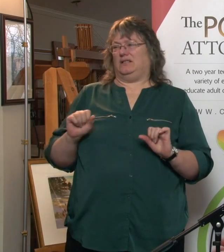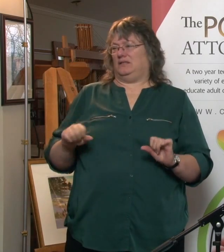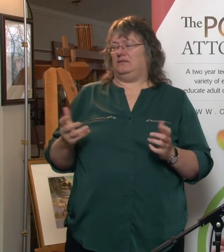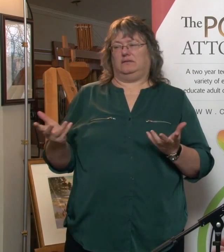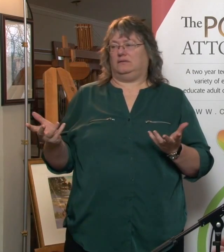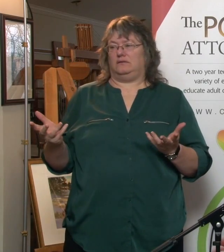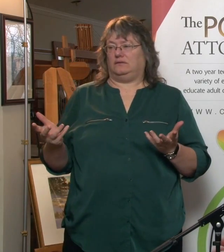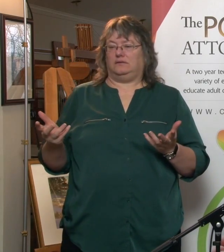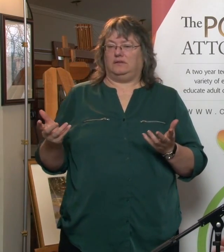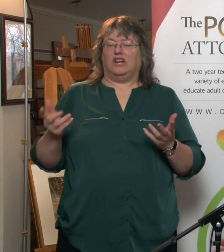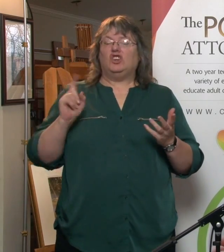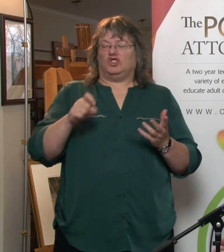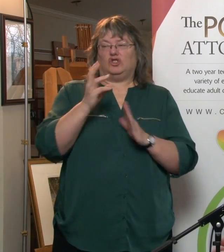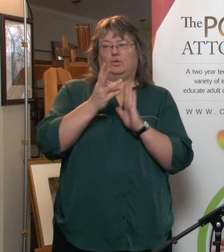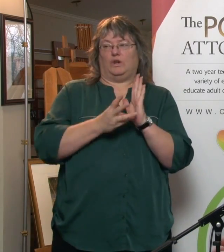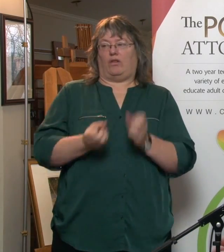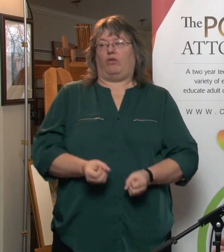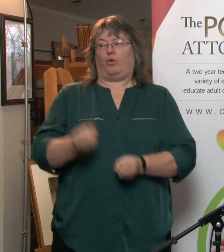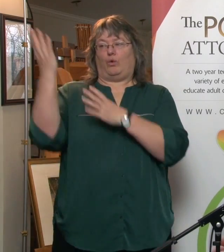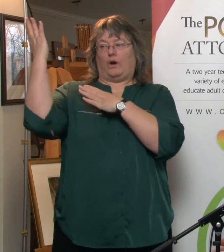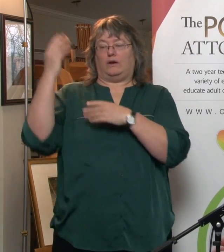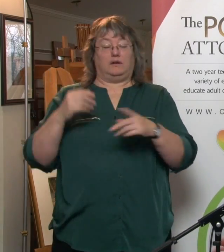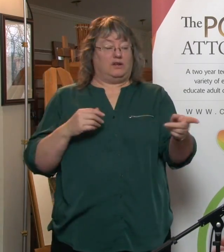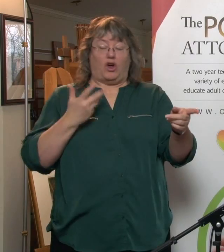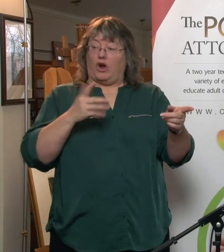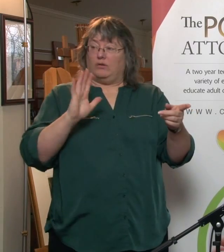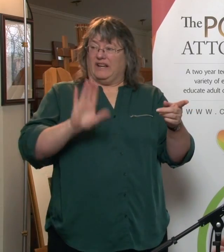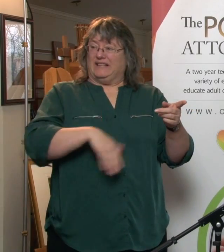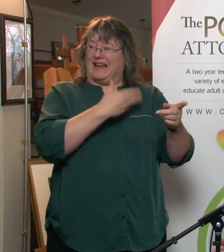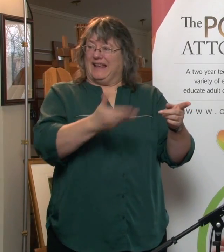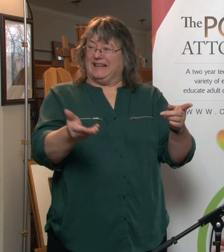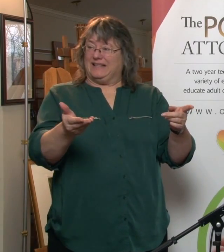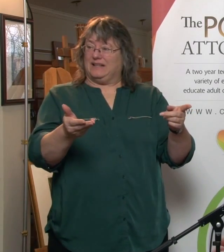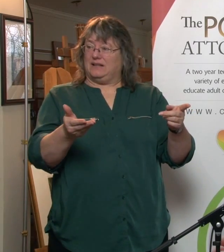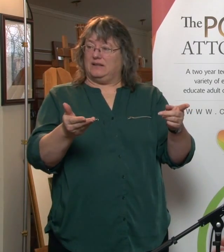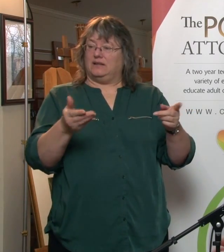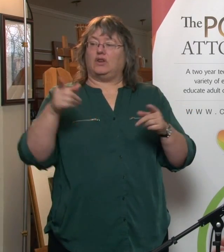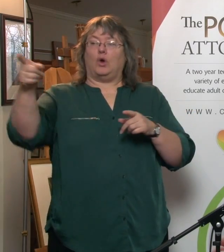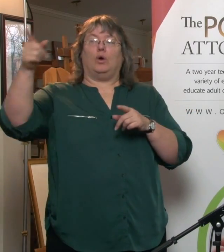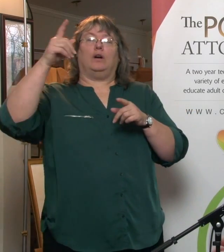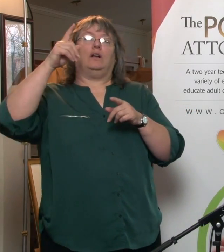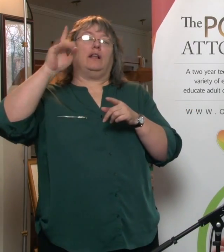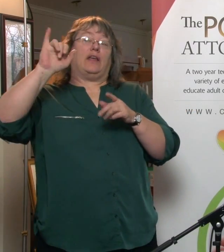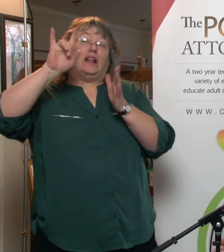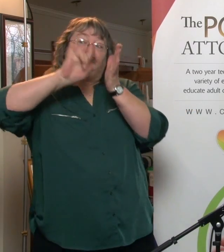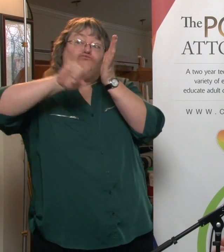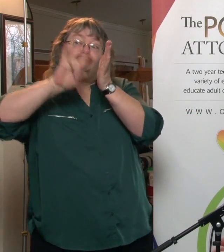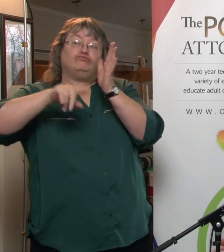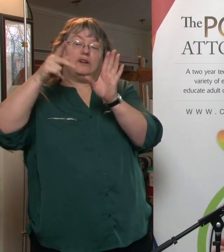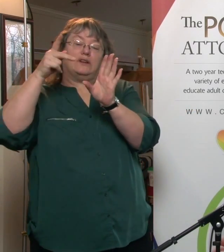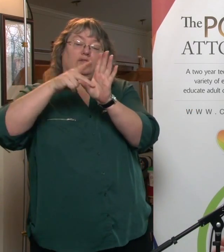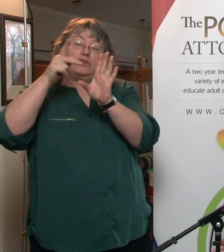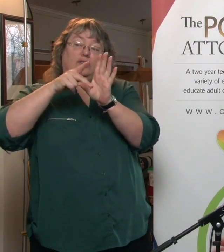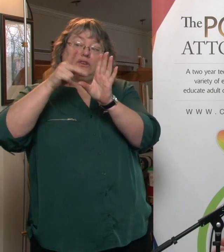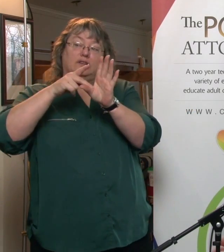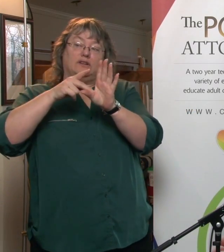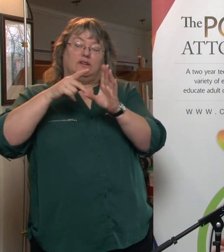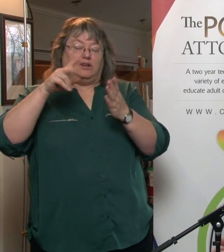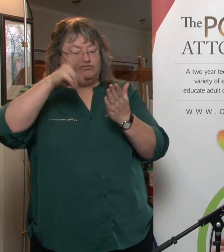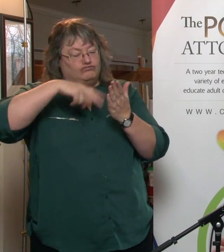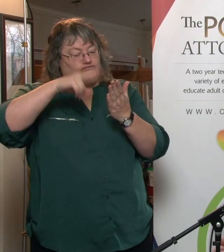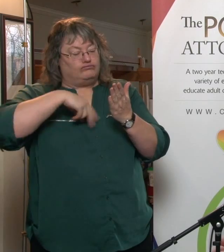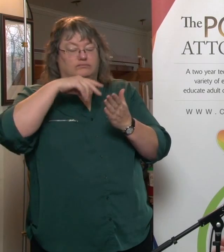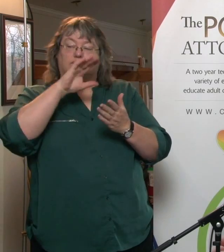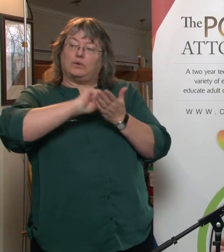this will. It should be thrown out. Mom's already dead. And these forensic psychiatrists, actually, by looking at notes in